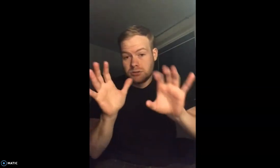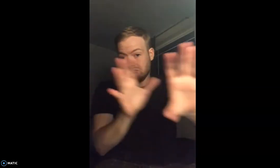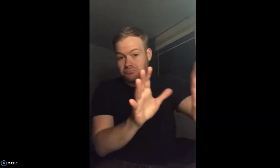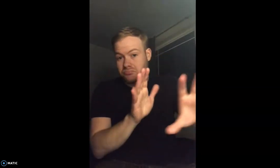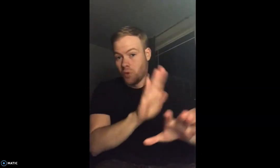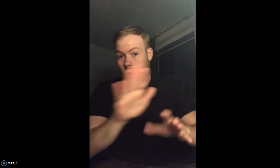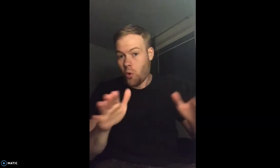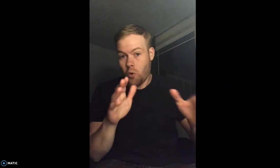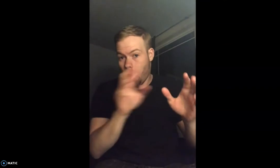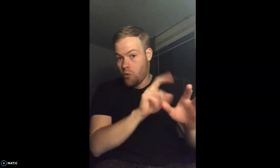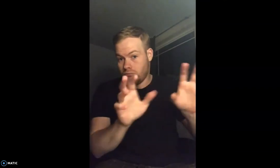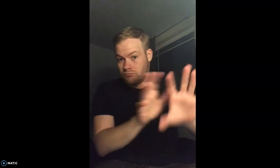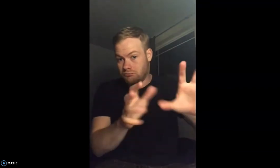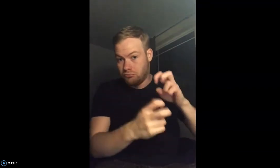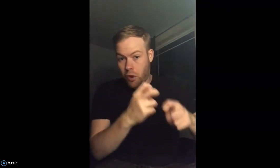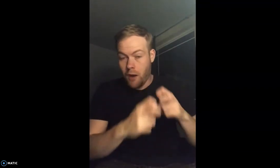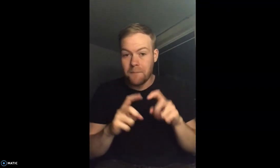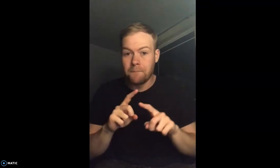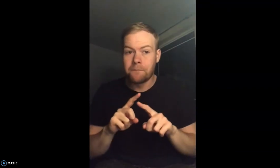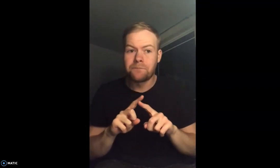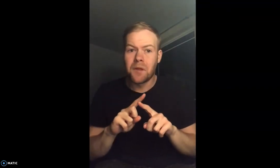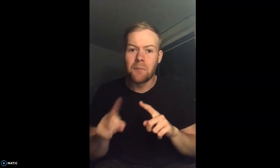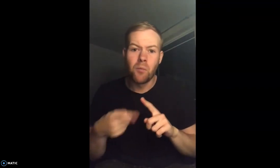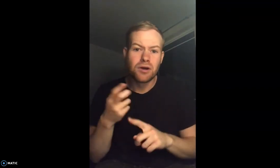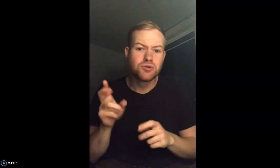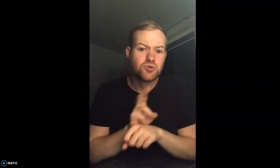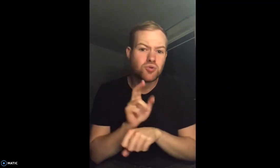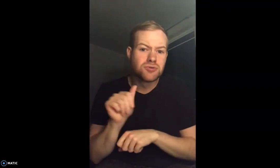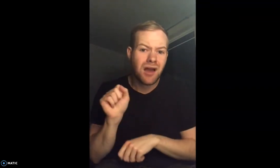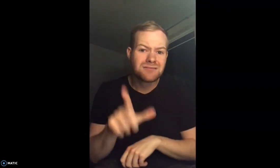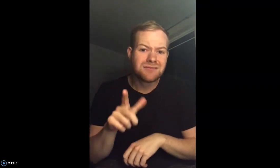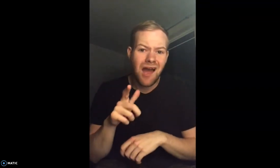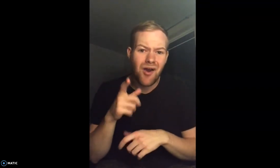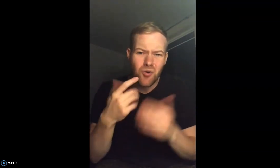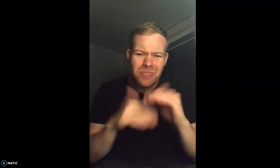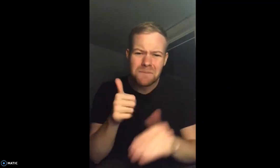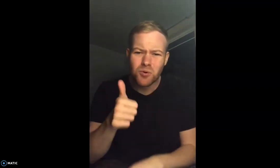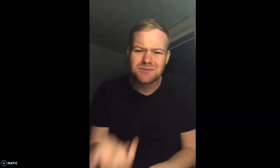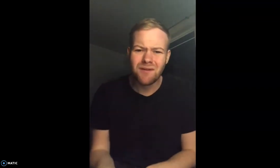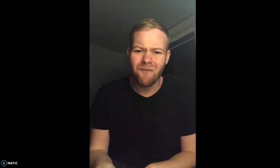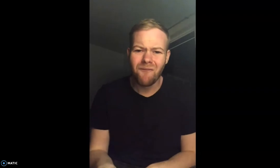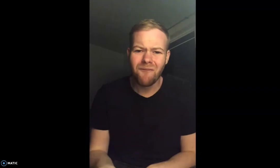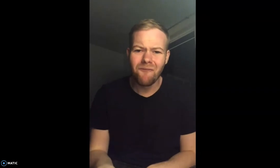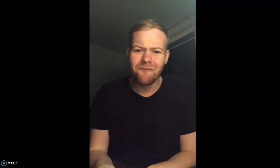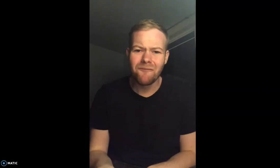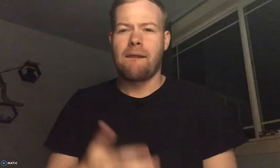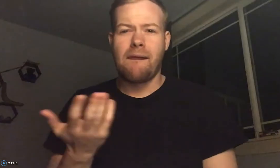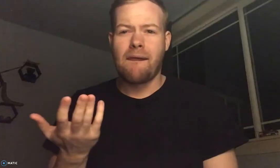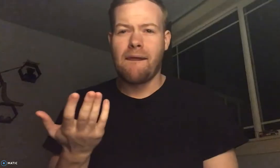I don't care if you don't use ASL. That's your own problem. But if you